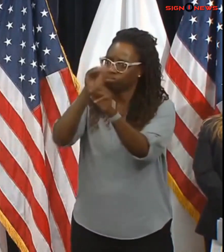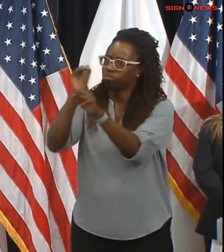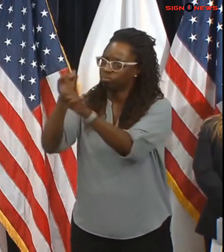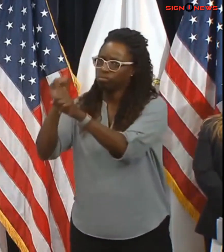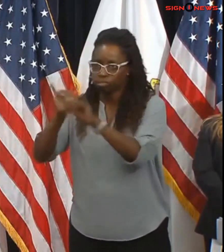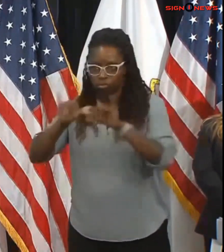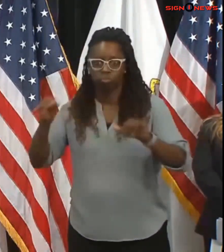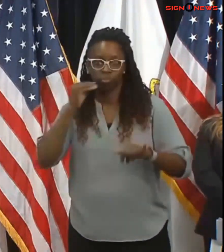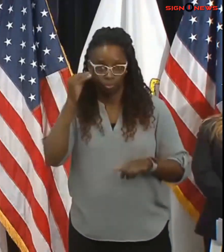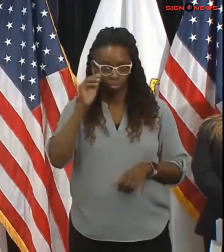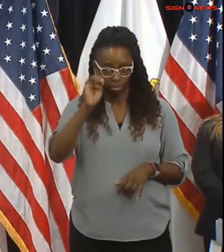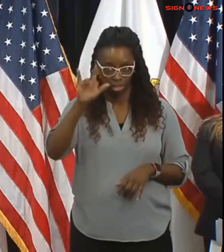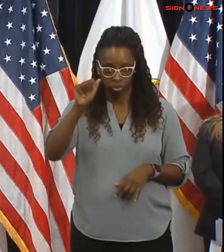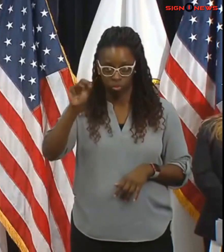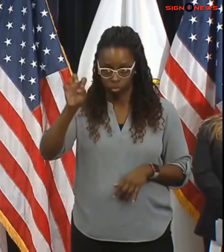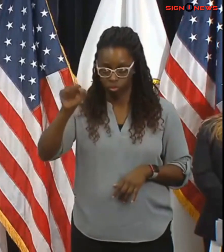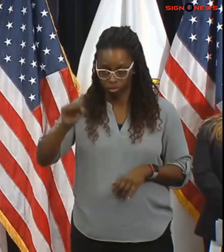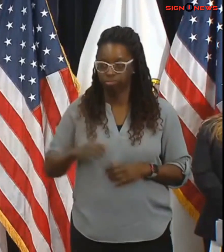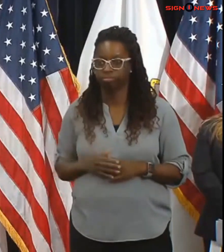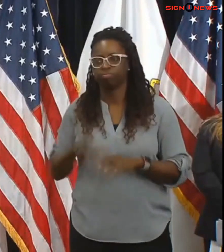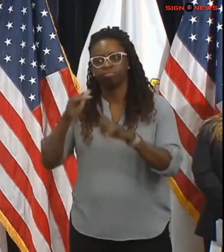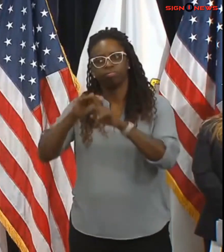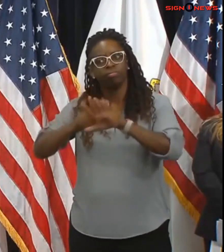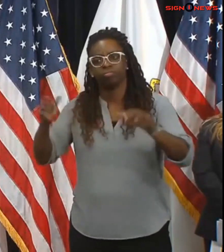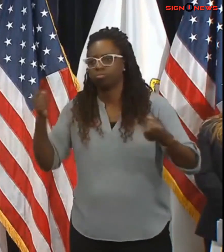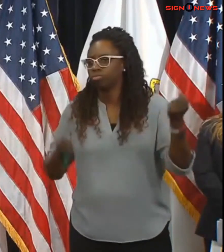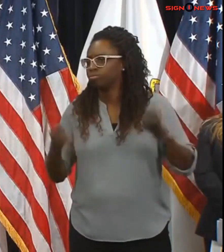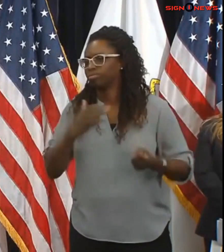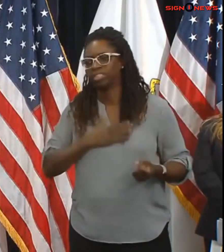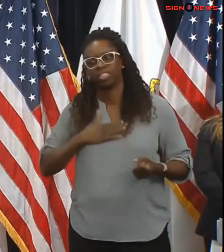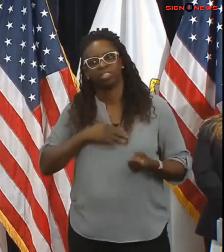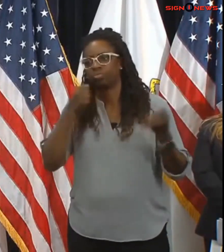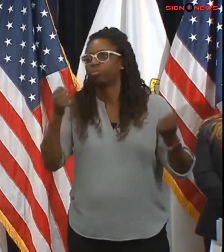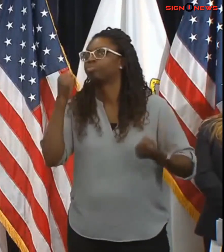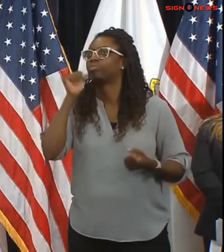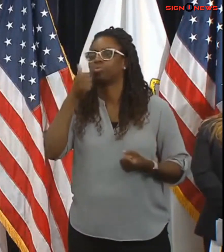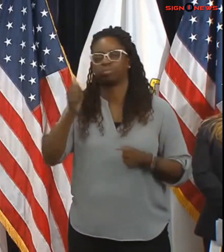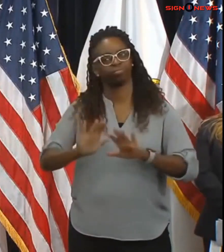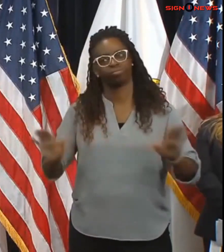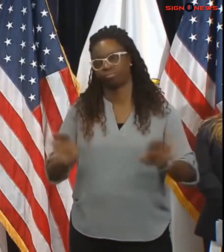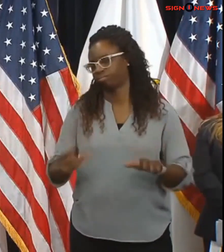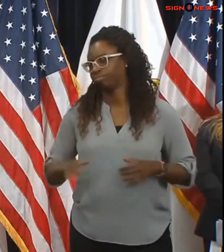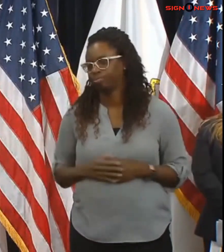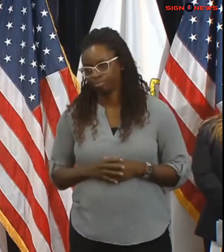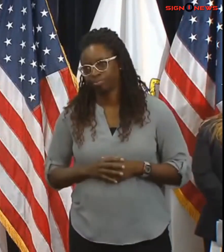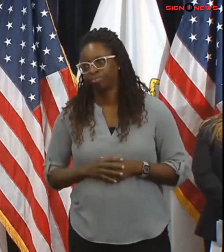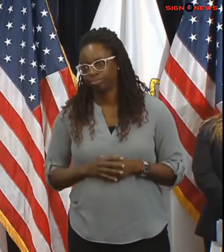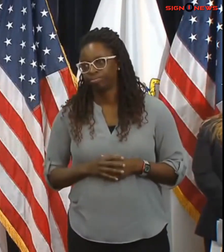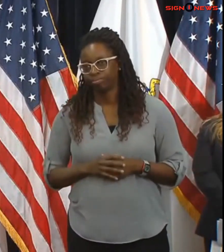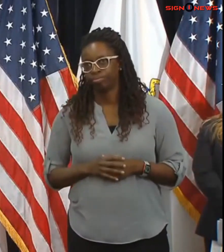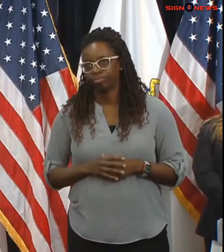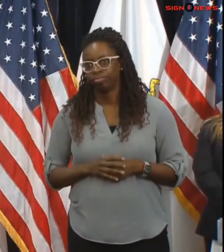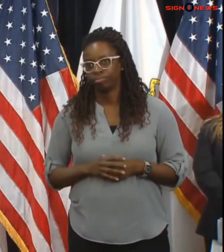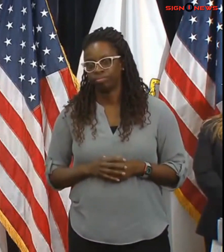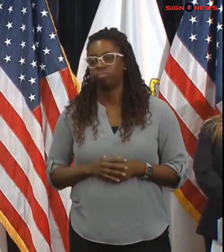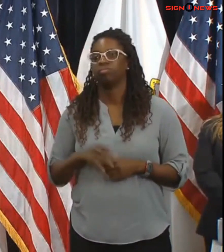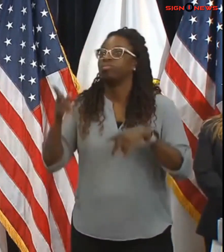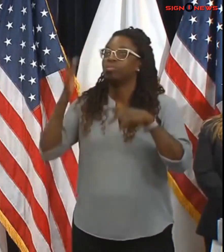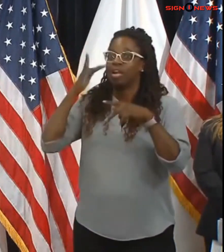that period for a number of reasons. We need to let the crews do their work because of the wind it will be extremely